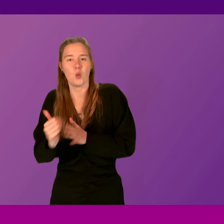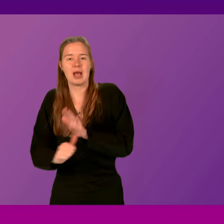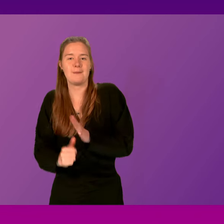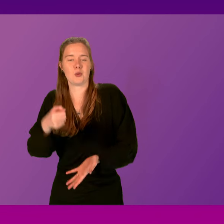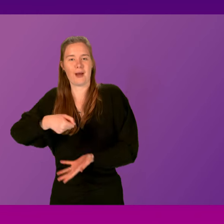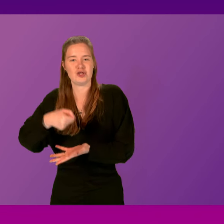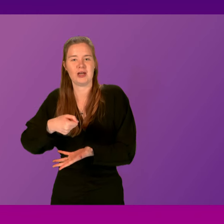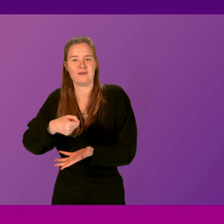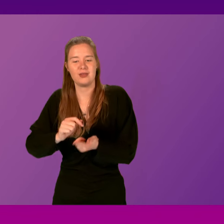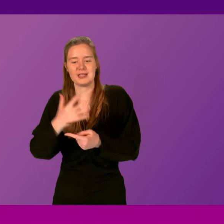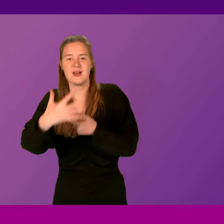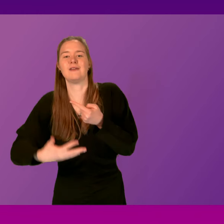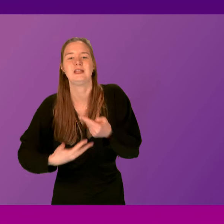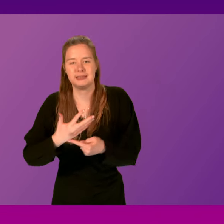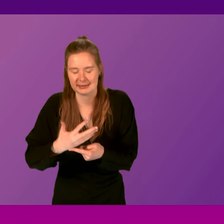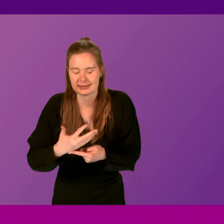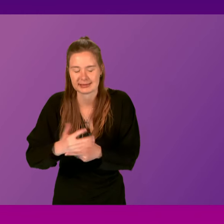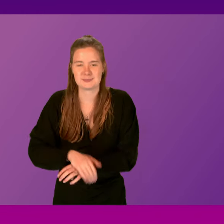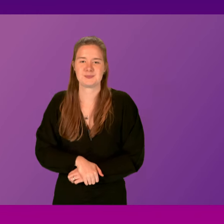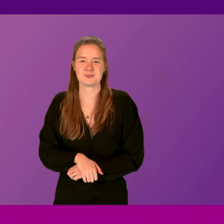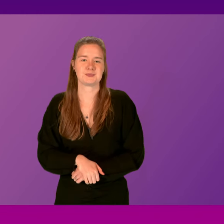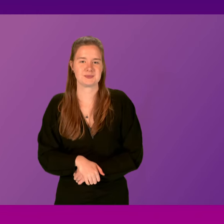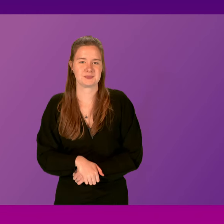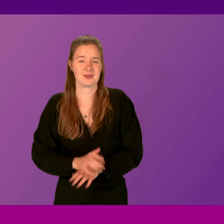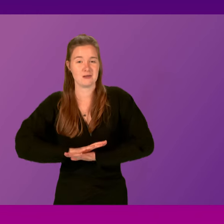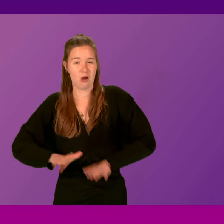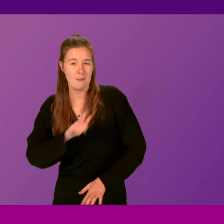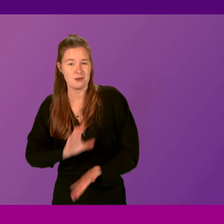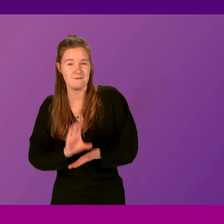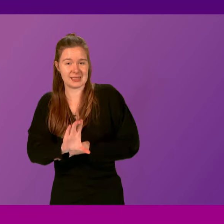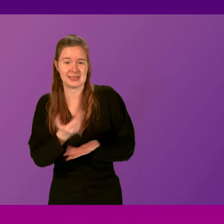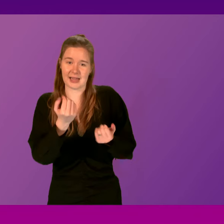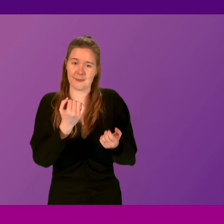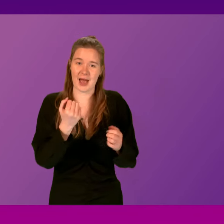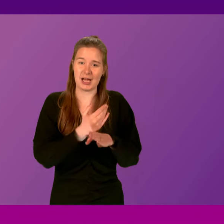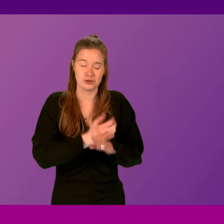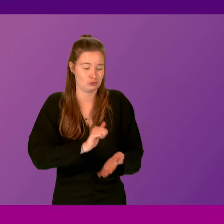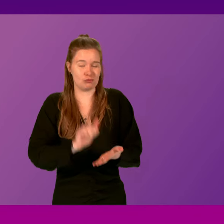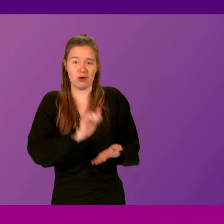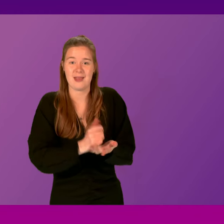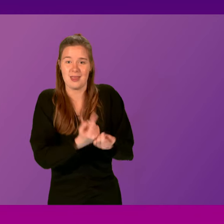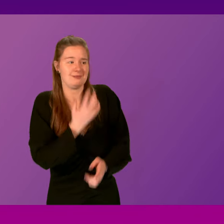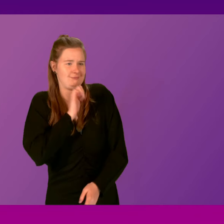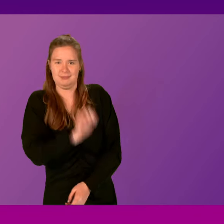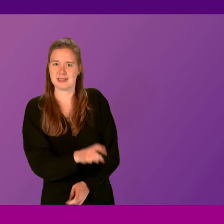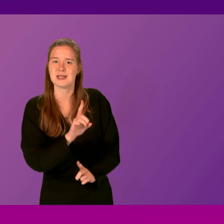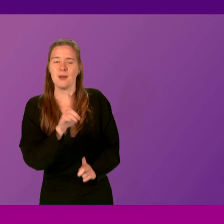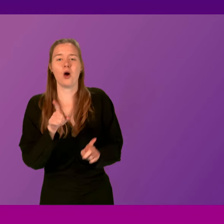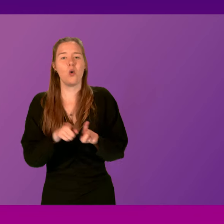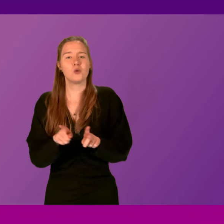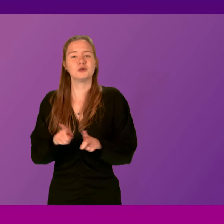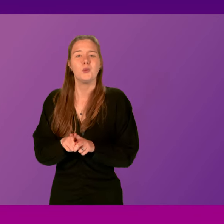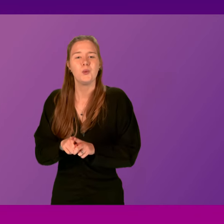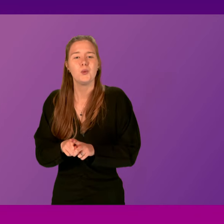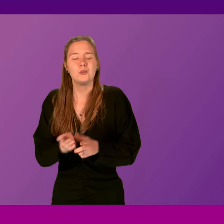budget over the next five years. This is not just because investing in climate action is the right thing. That, of course, it is. But it's also